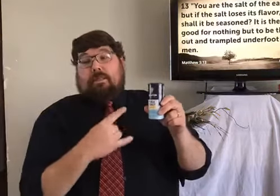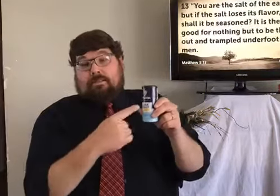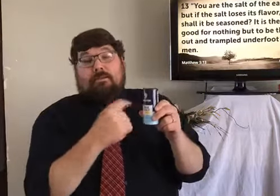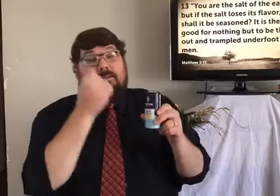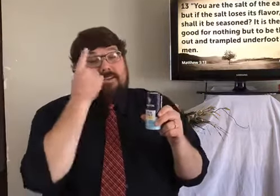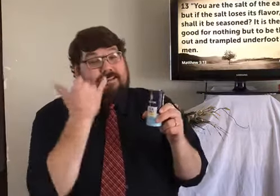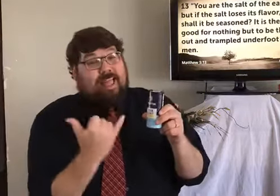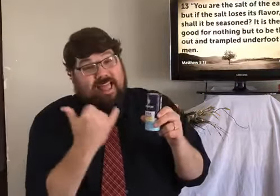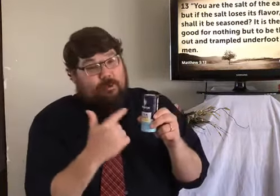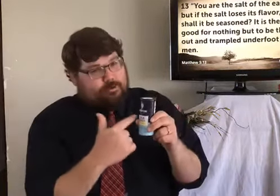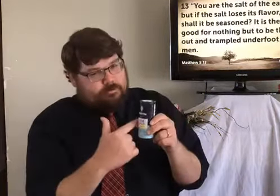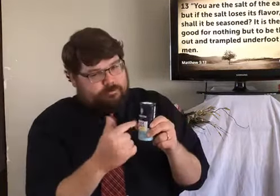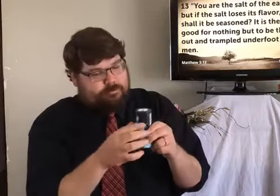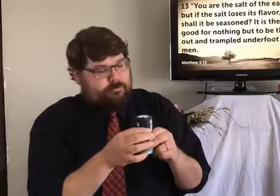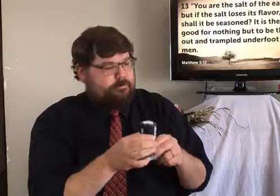I personally like this a lot.